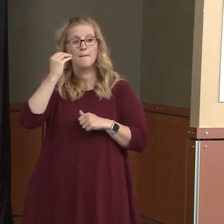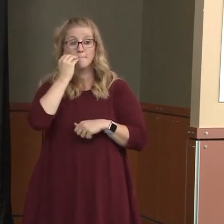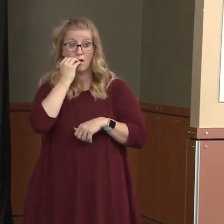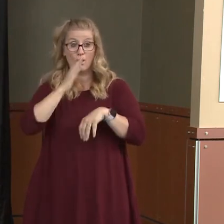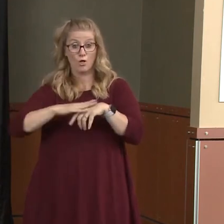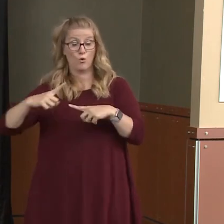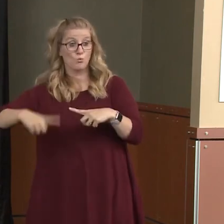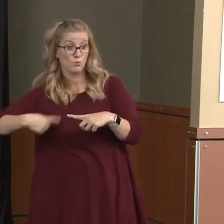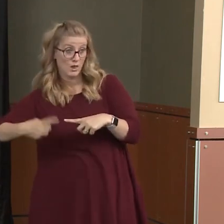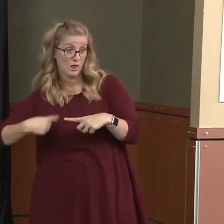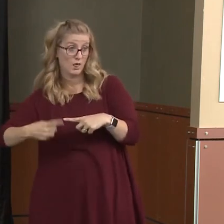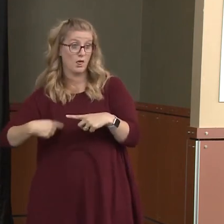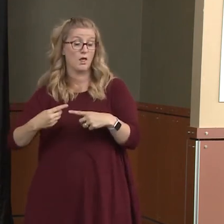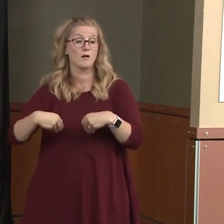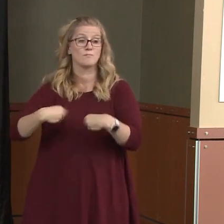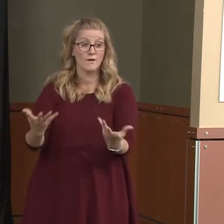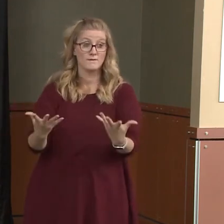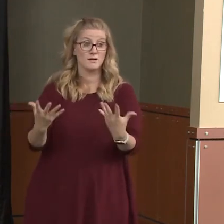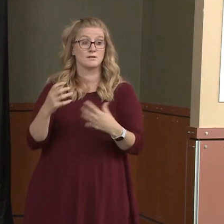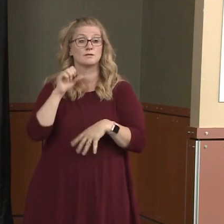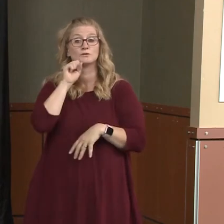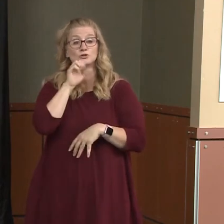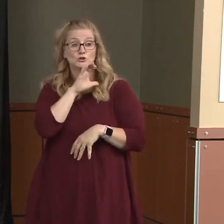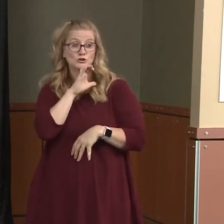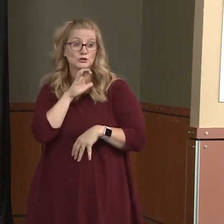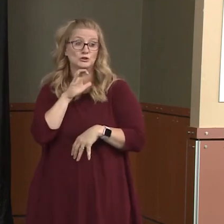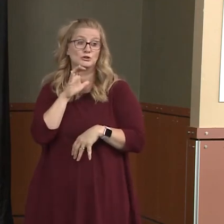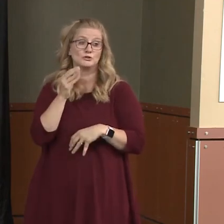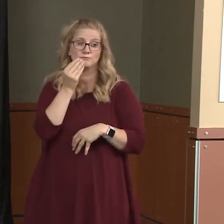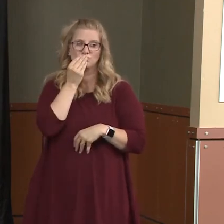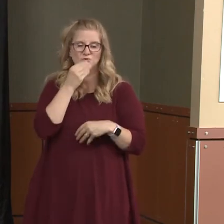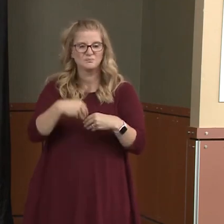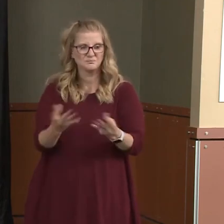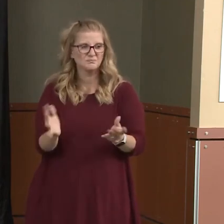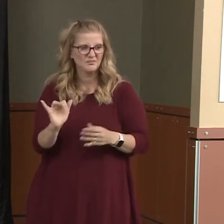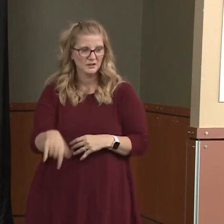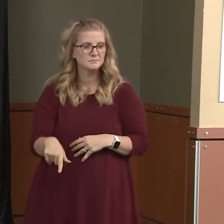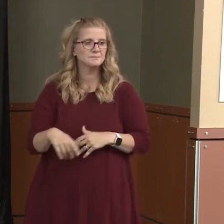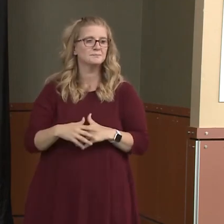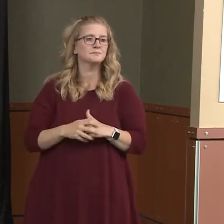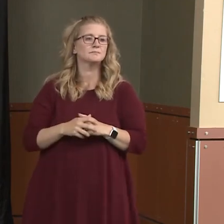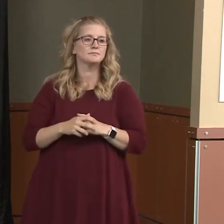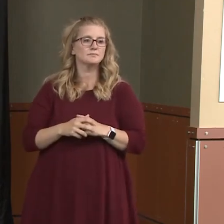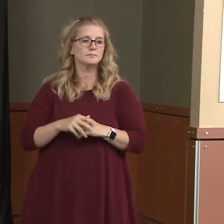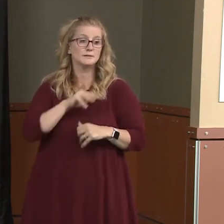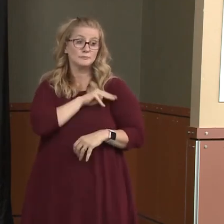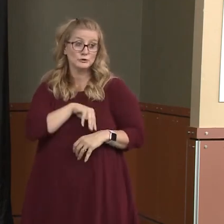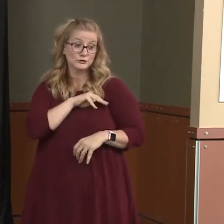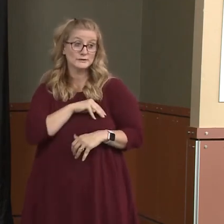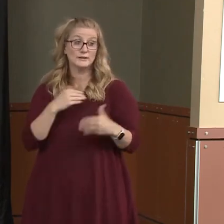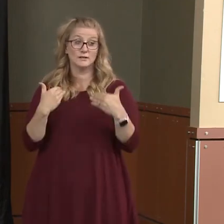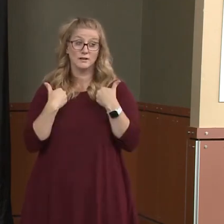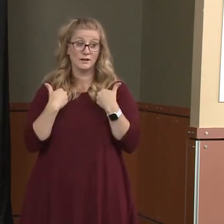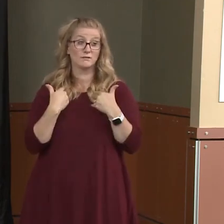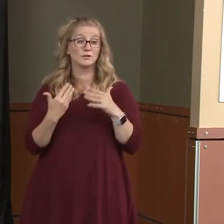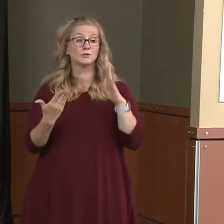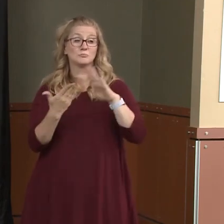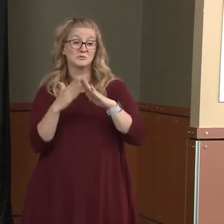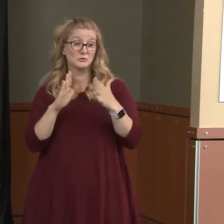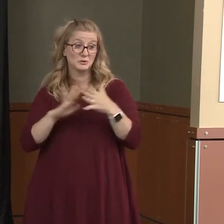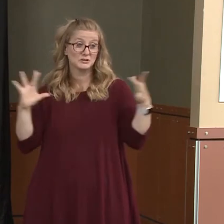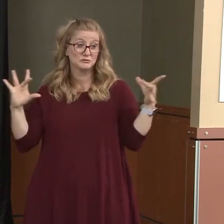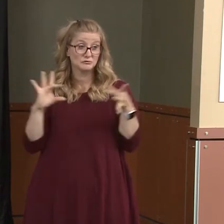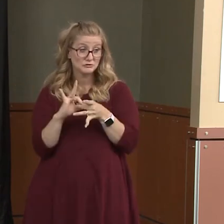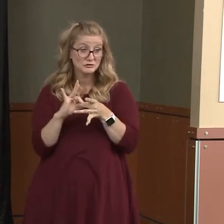Our Union Gospel Mission has some, as well as Community Action Connections in both Pasco and Prosser. As we had heard